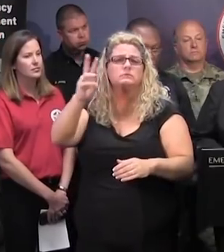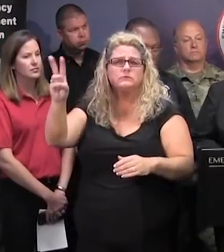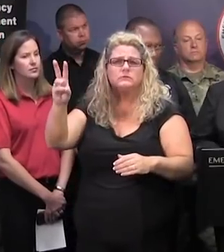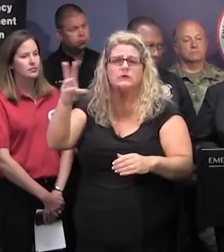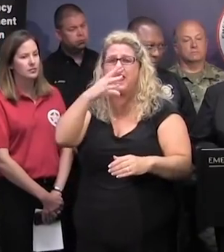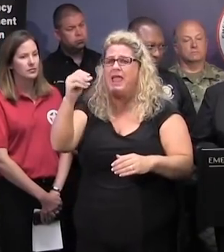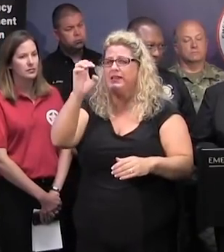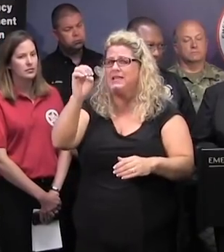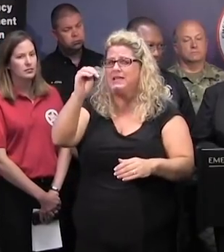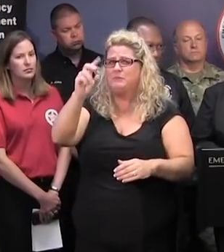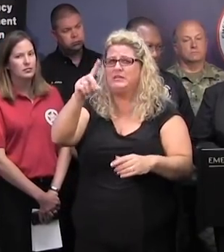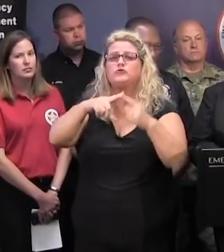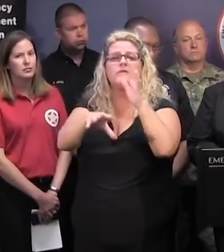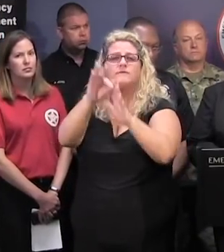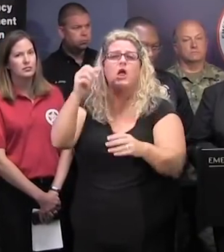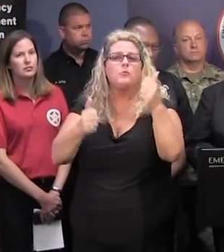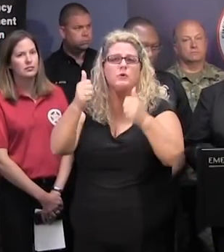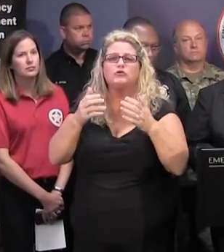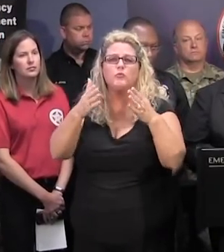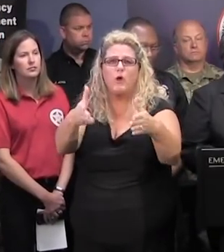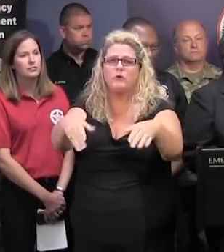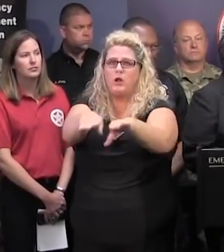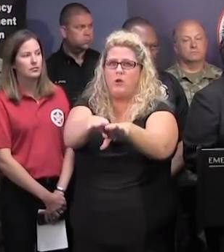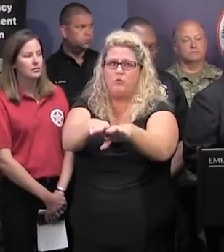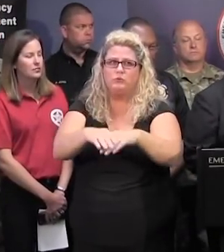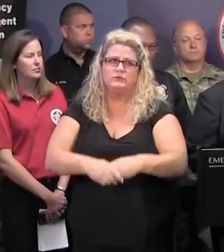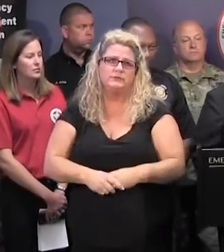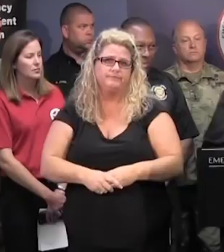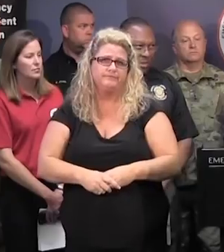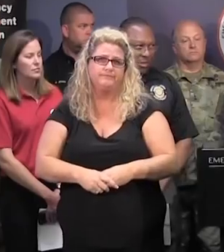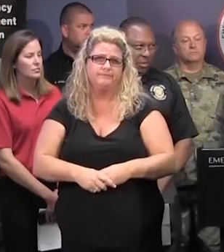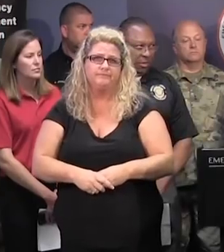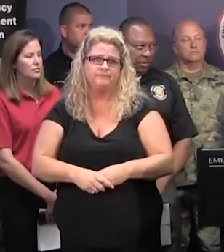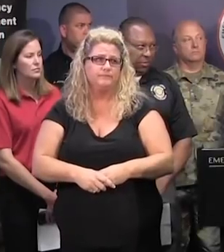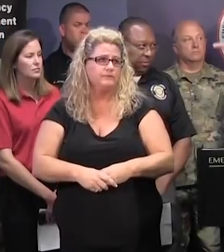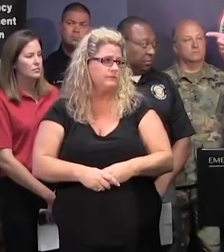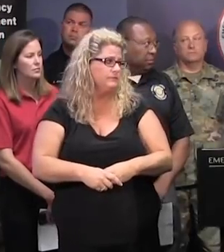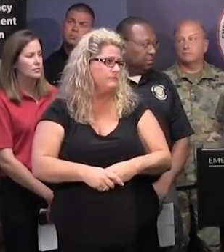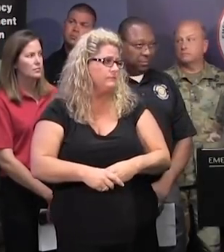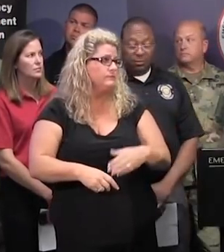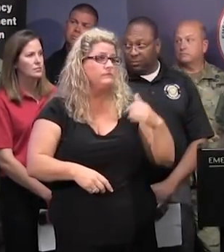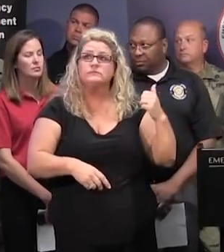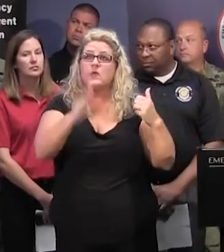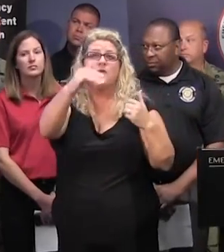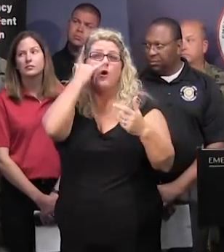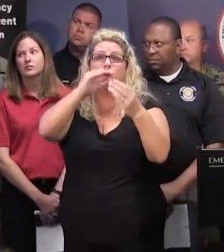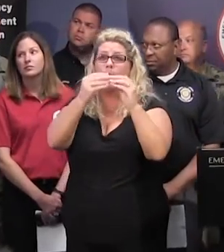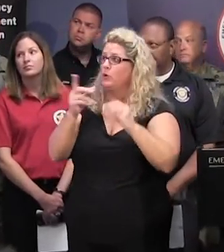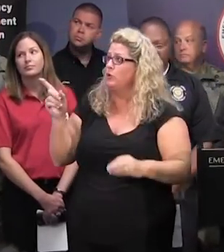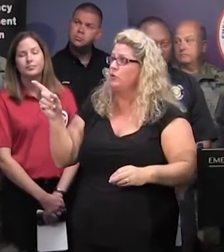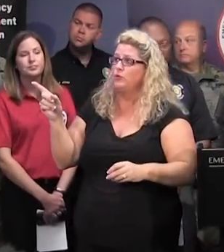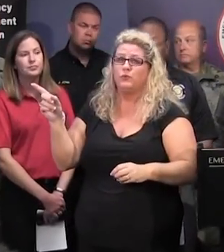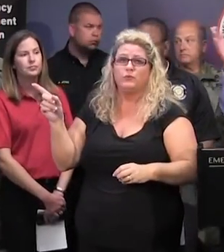EMD's webpage for road closures as this event unfolds. Thank you, Governor. Thank you, ma'am. I'll point out again, there's the number. If you don't